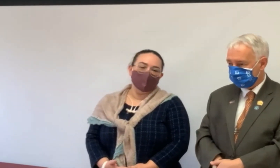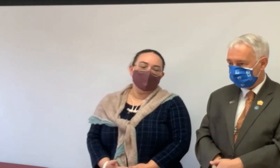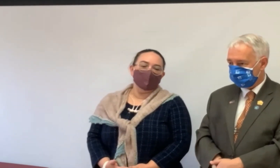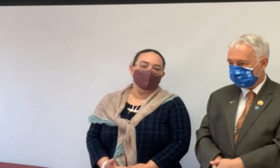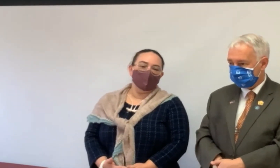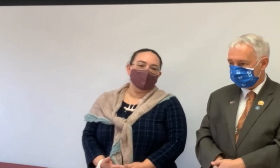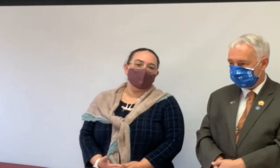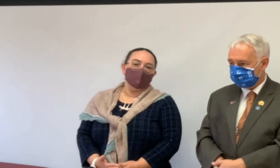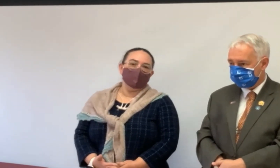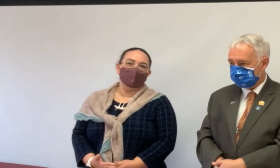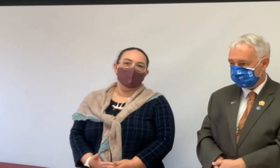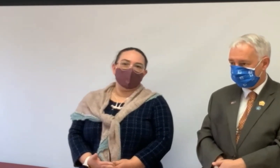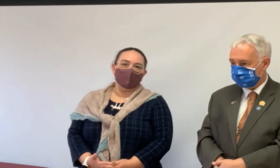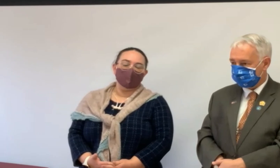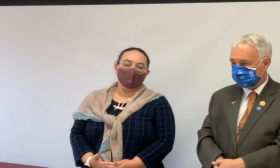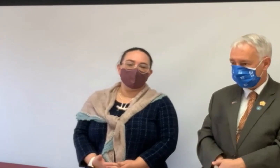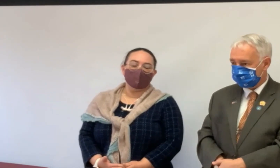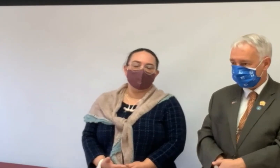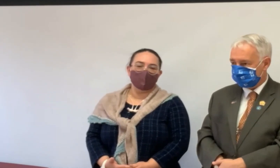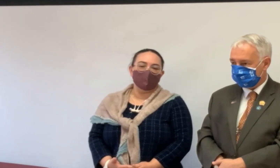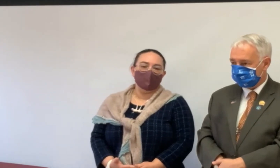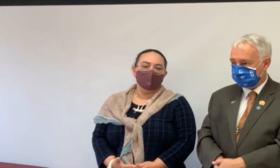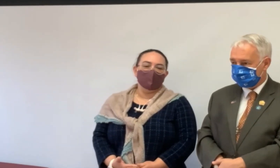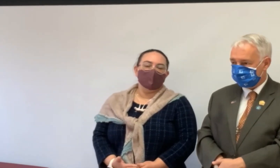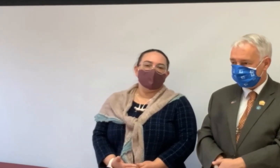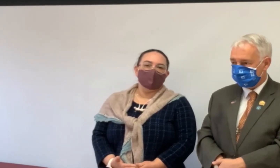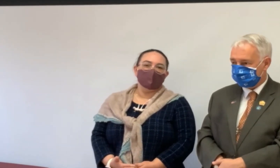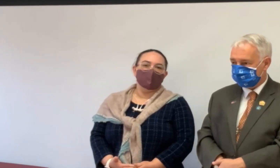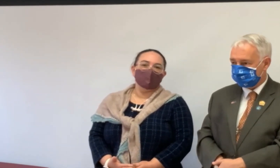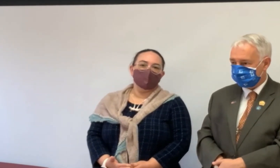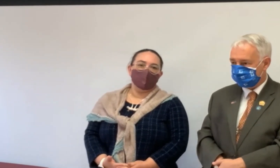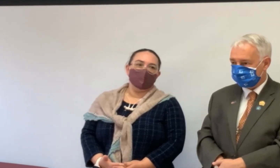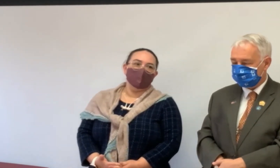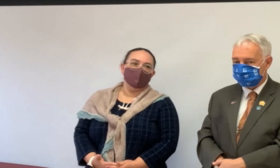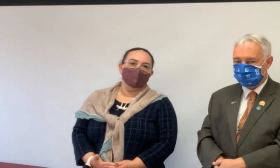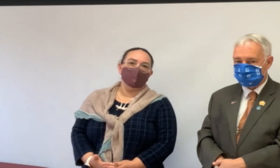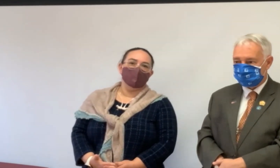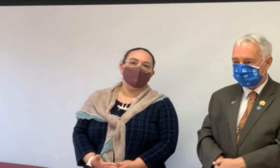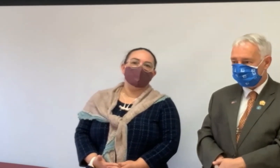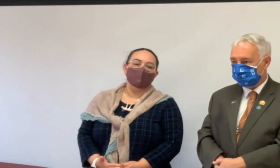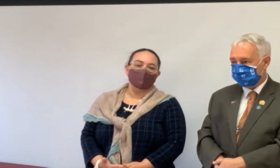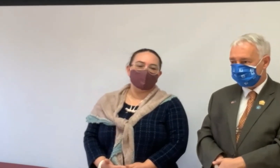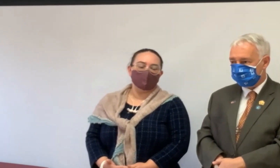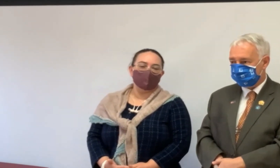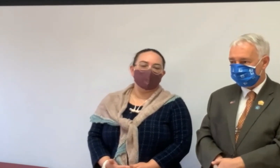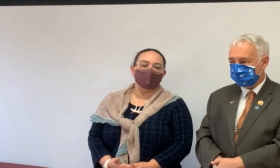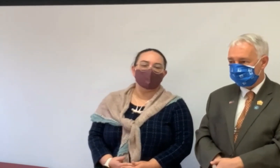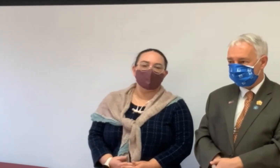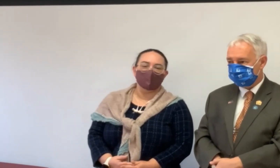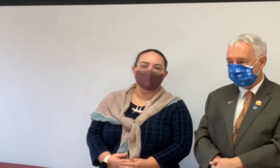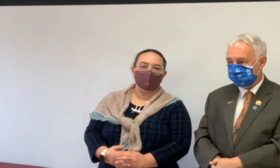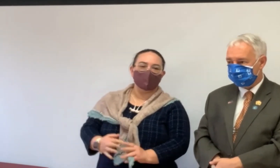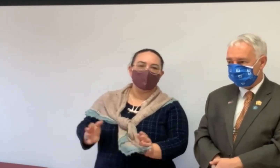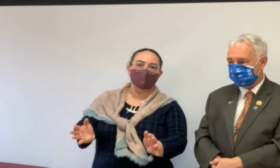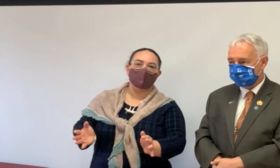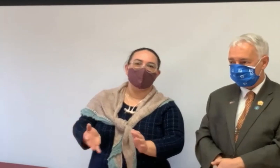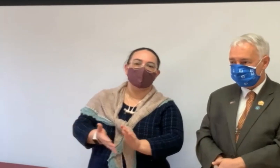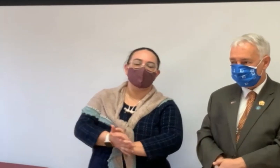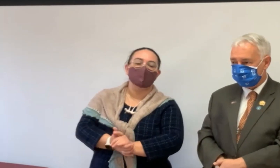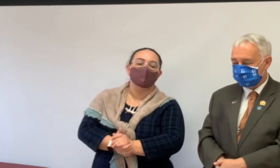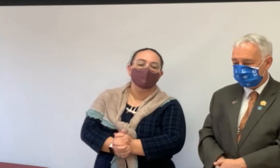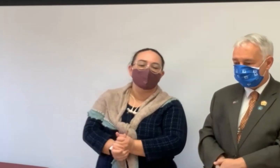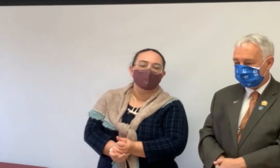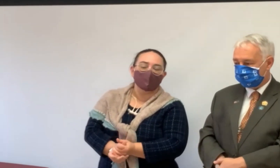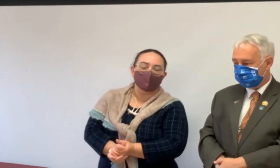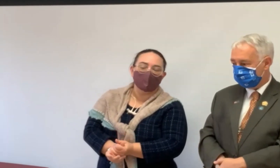-453-6146. And I'll say my name and company